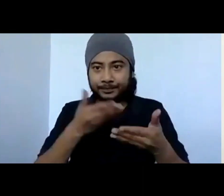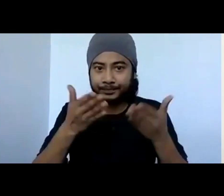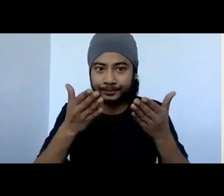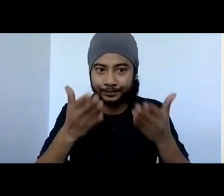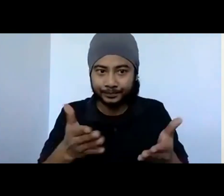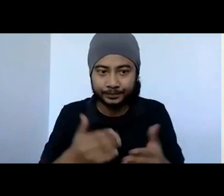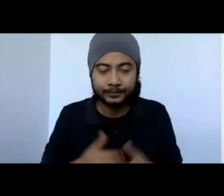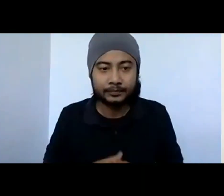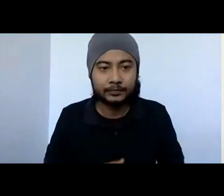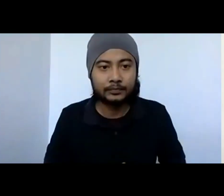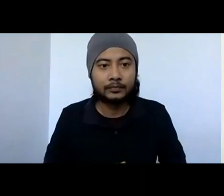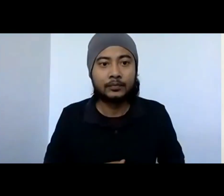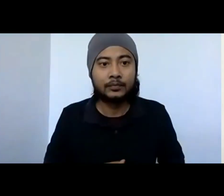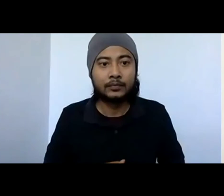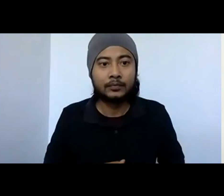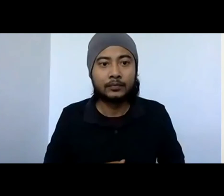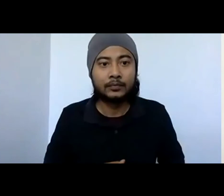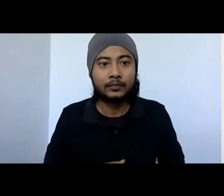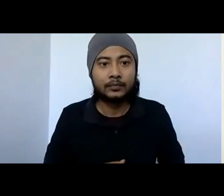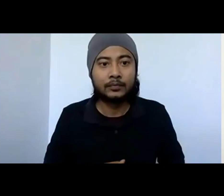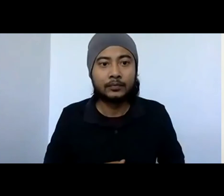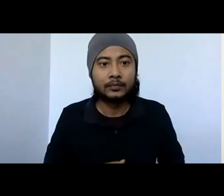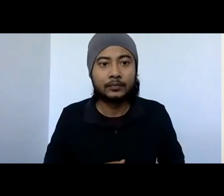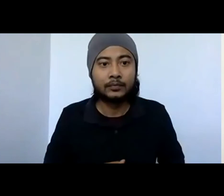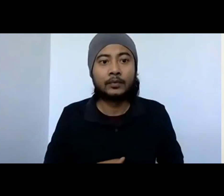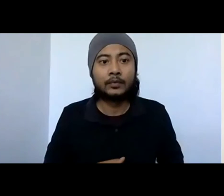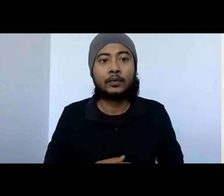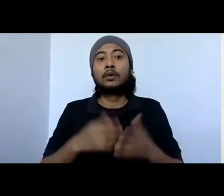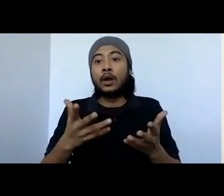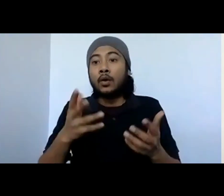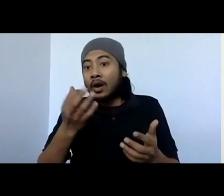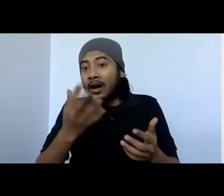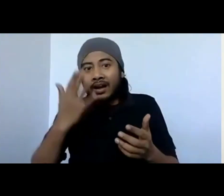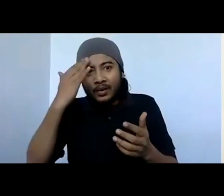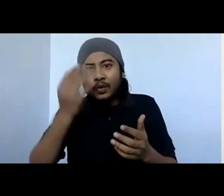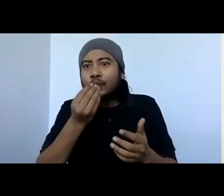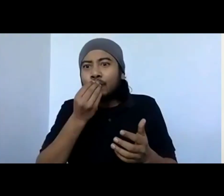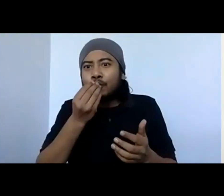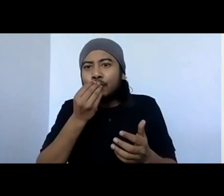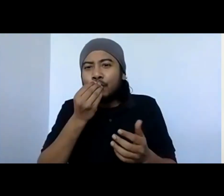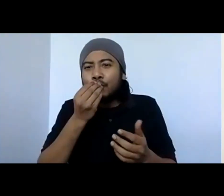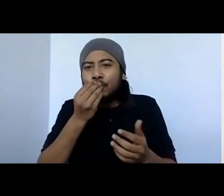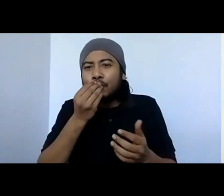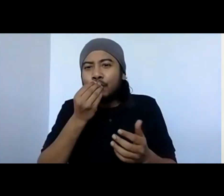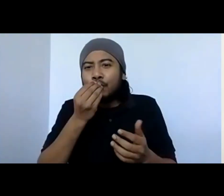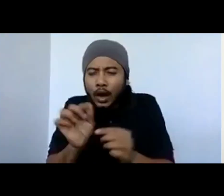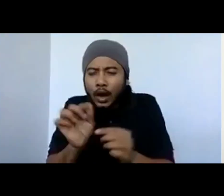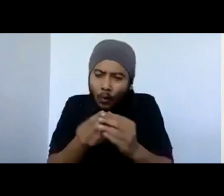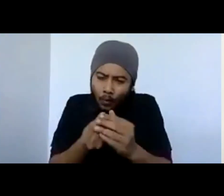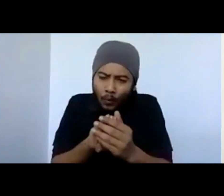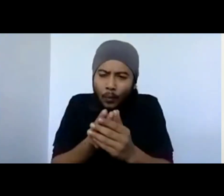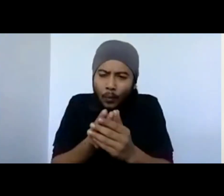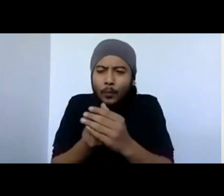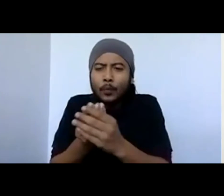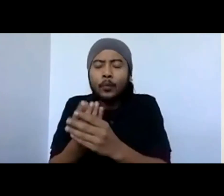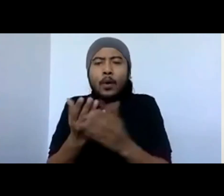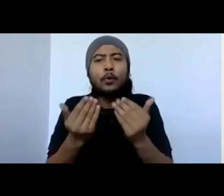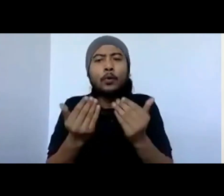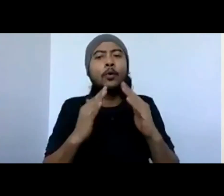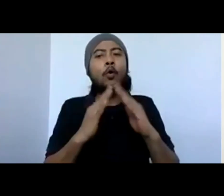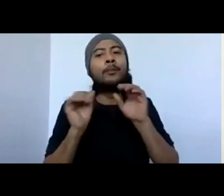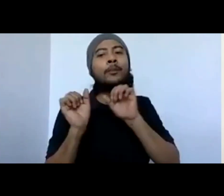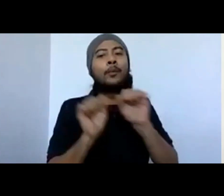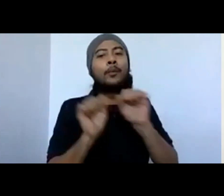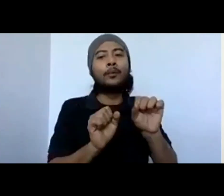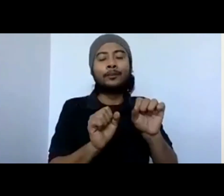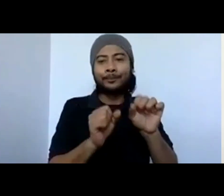like growing microgreens, you know, grow food with your own hands. Yeah. Bring in seeds, look for seeds